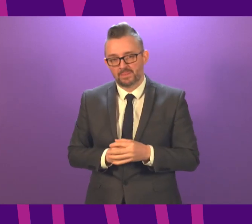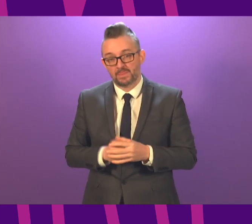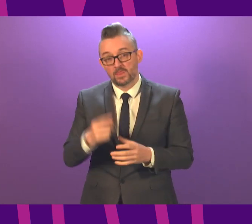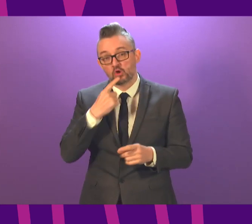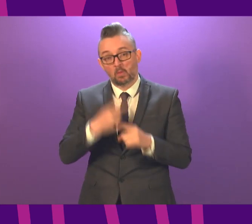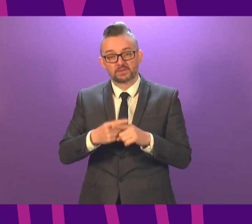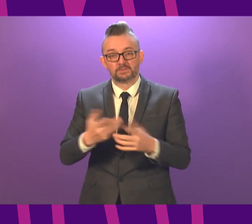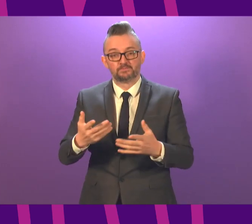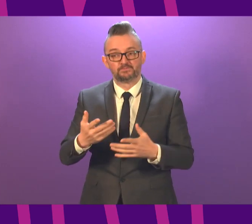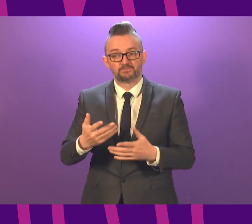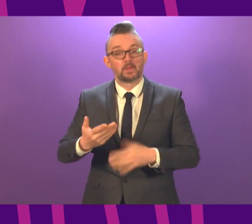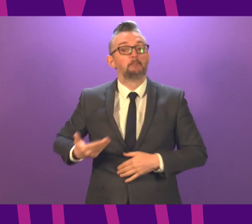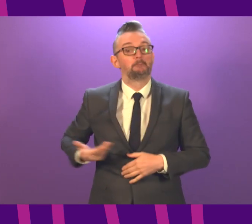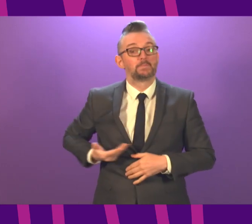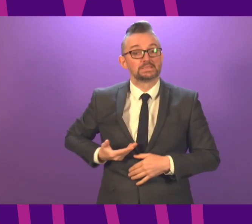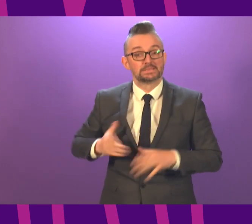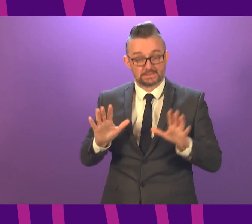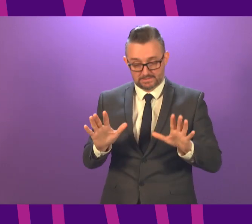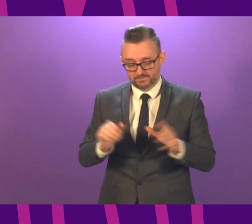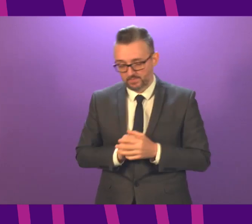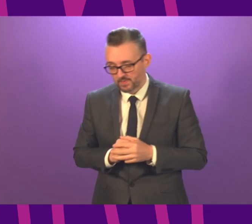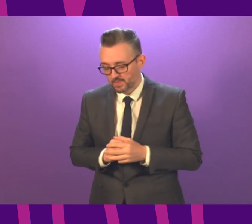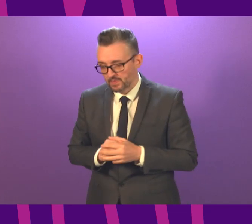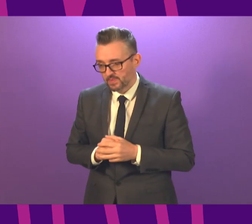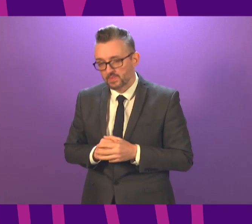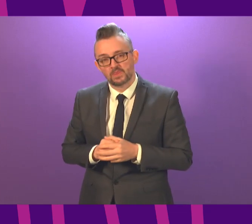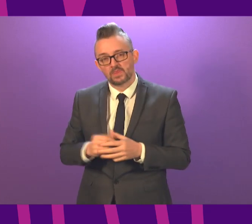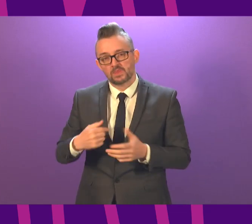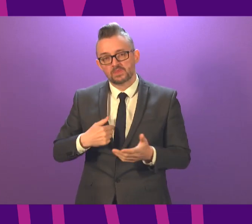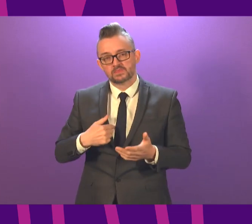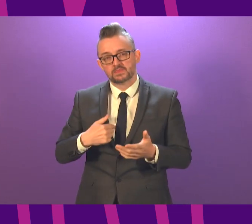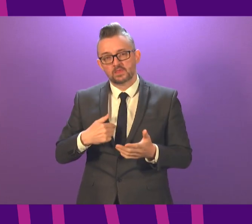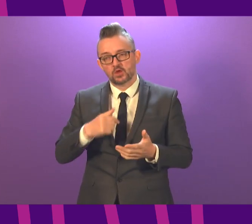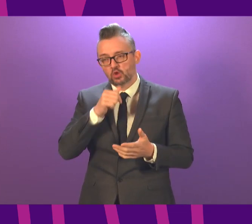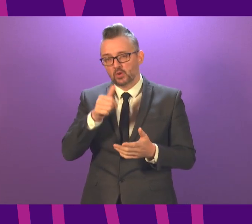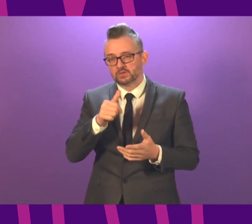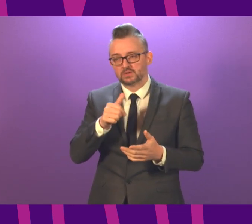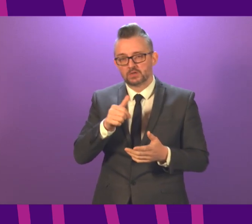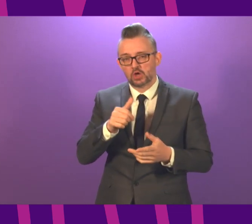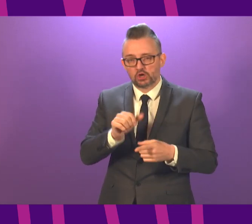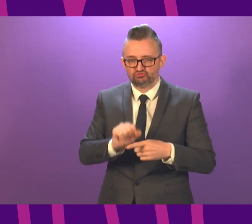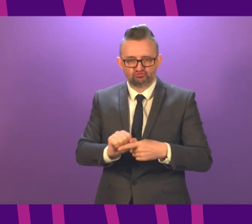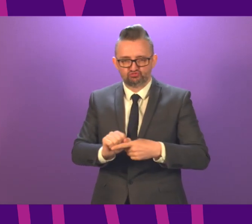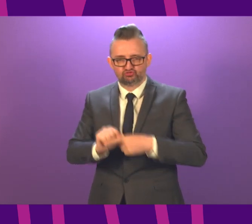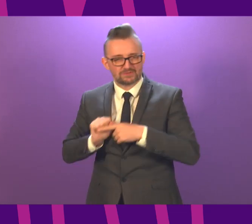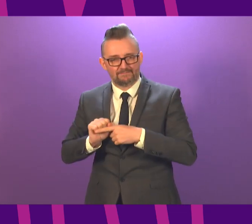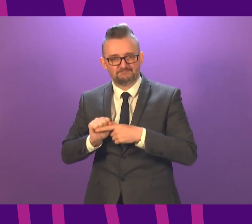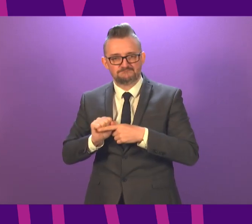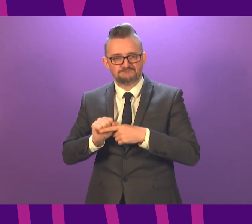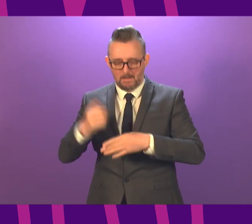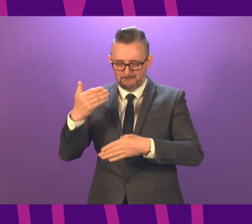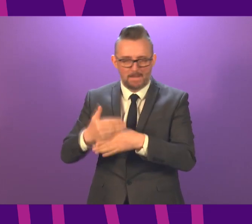terms of business, we are not, as of now, in quite as restrictive a position in terms of